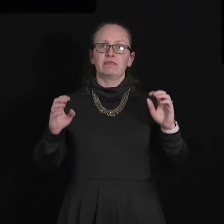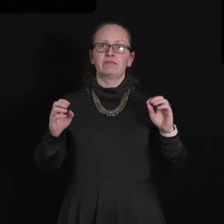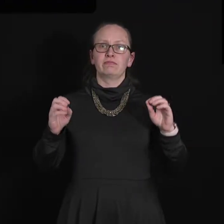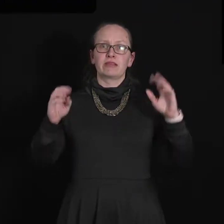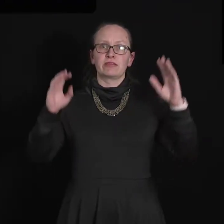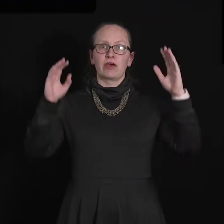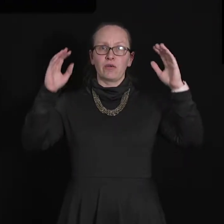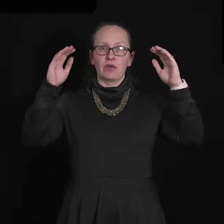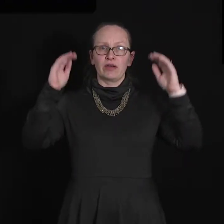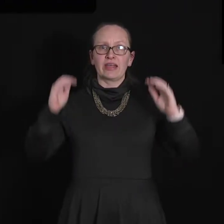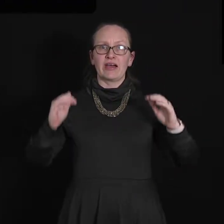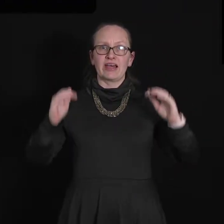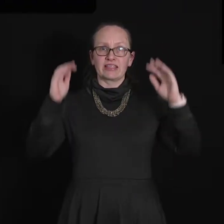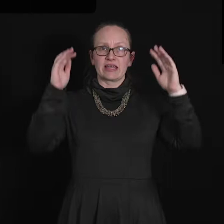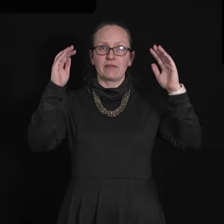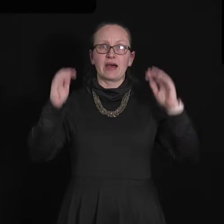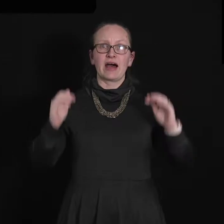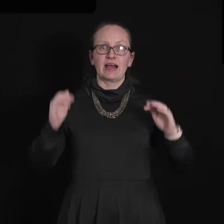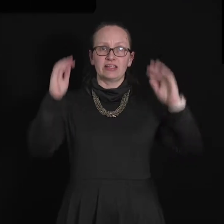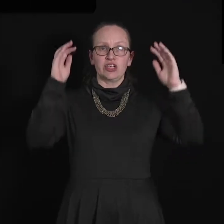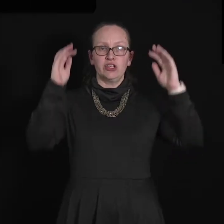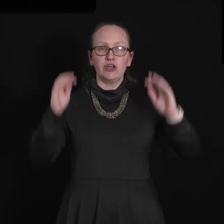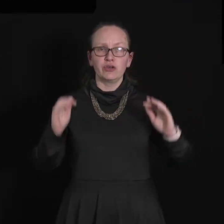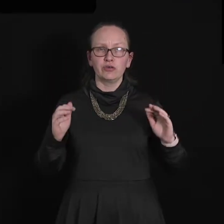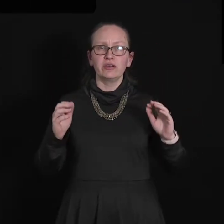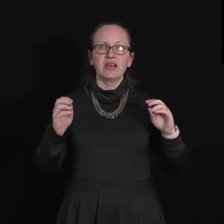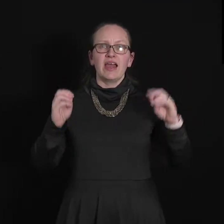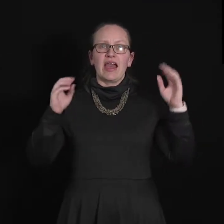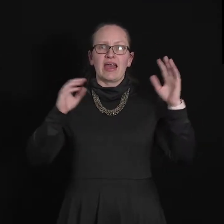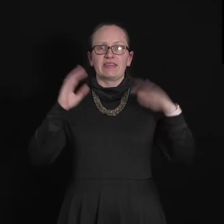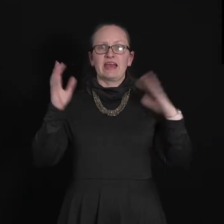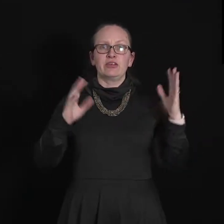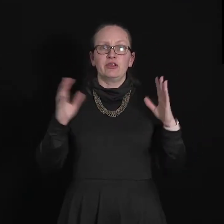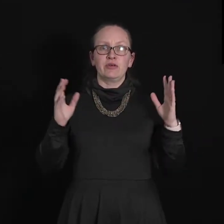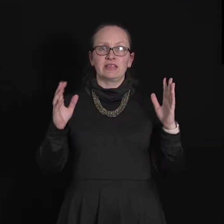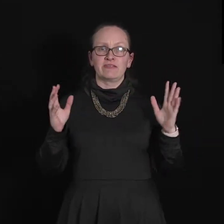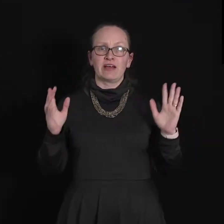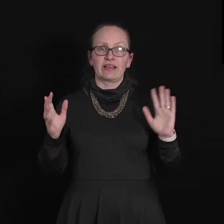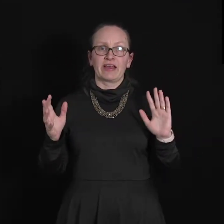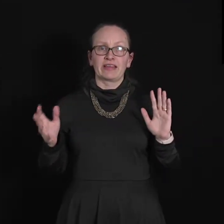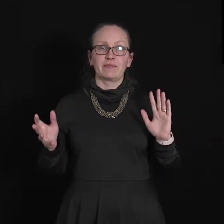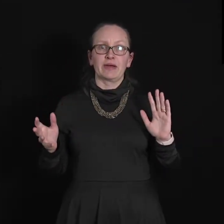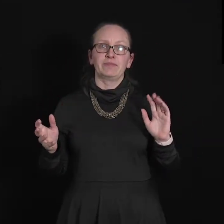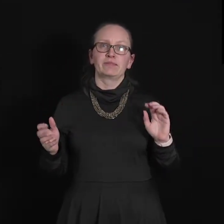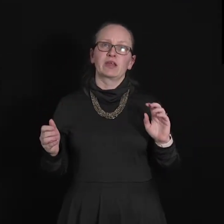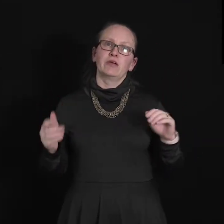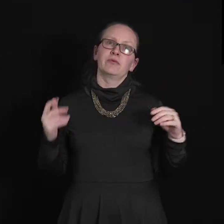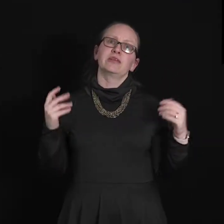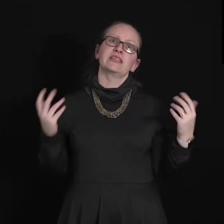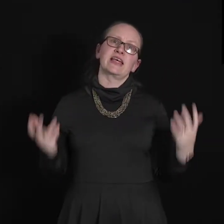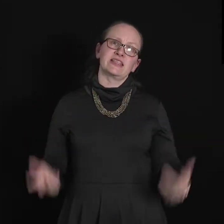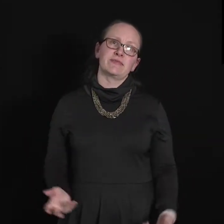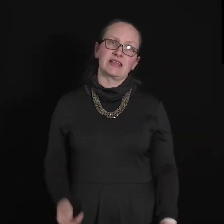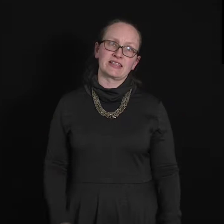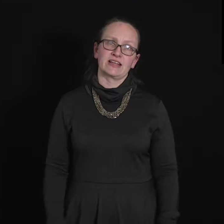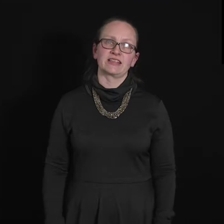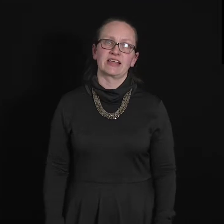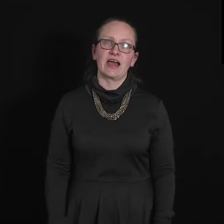the well now has some height u and that u is a finite number. Well in this case the math starts to get